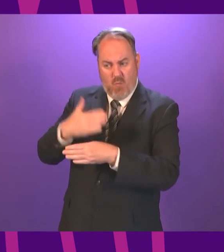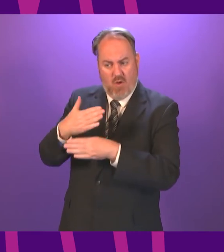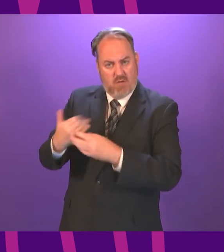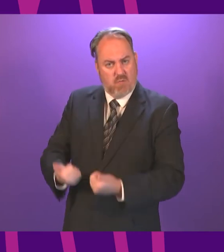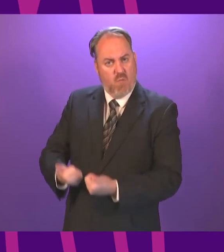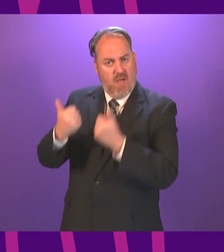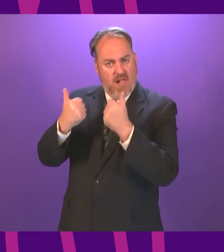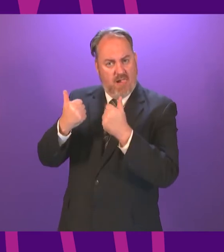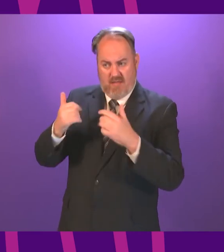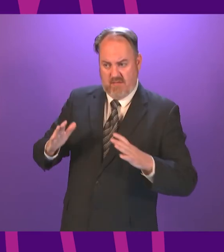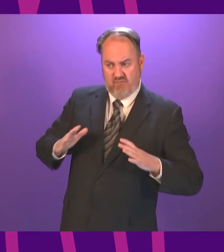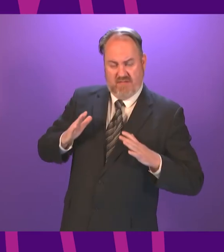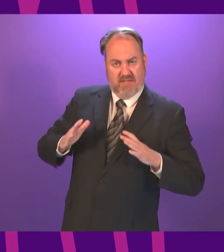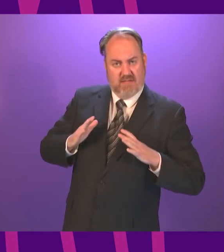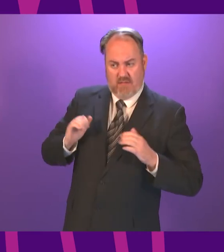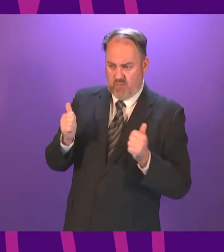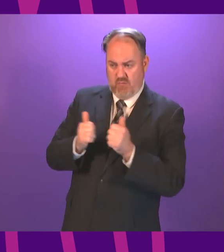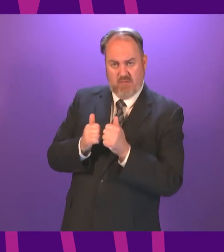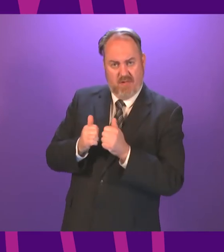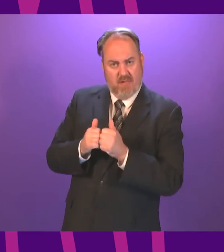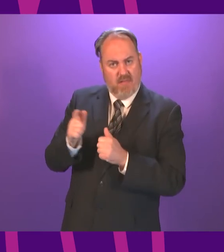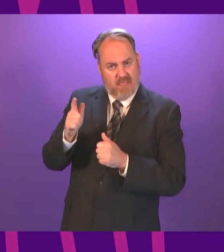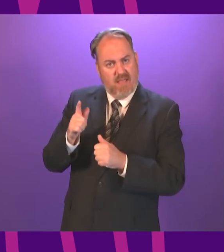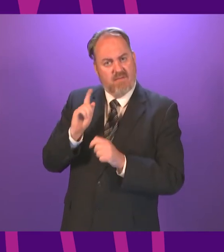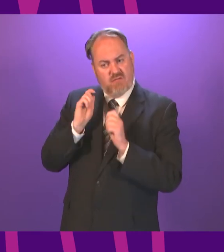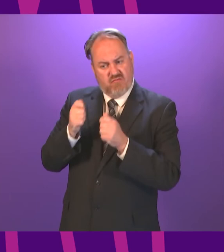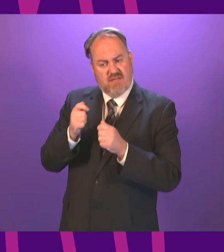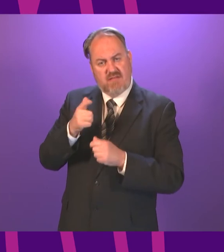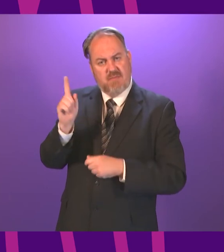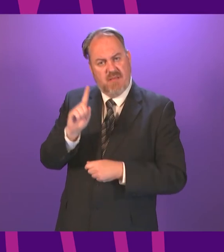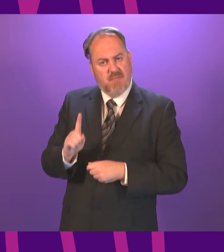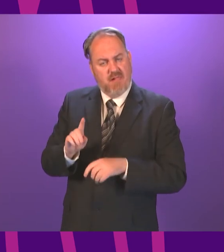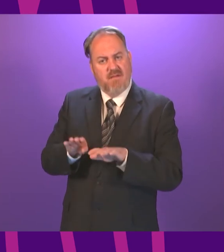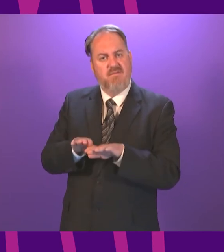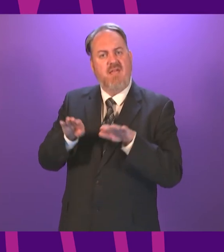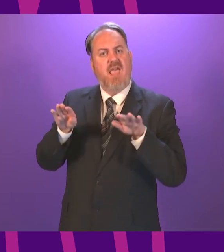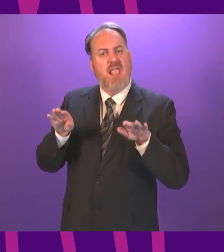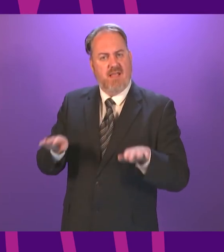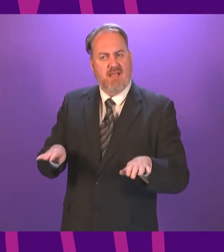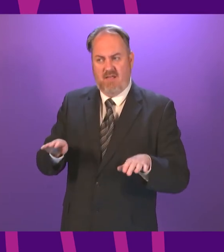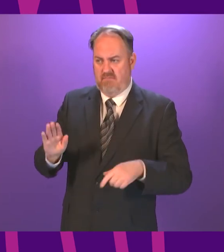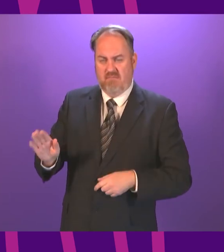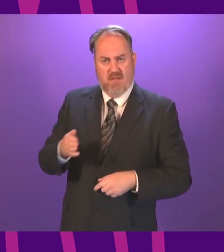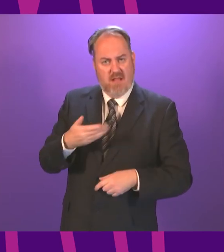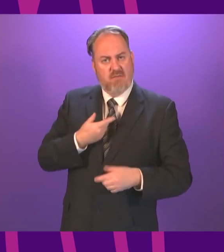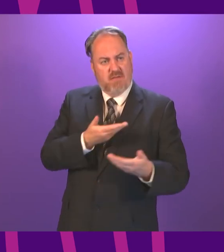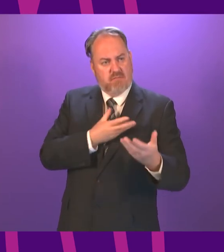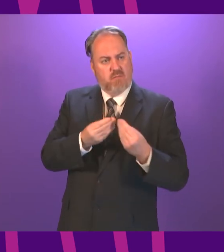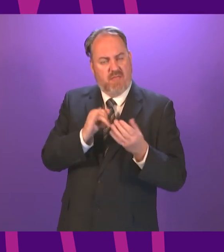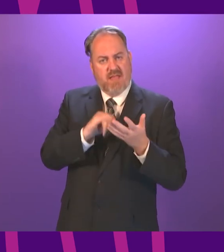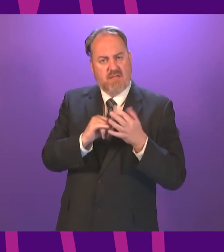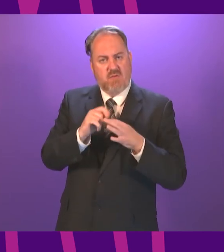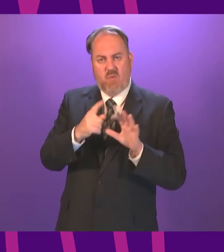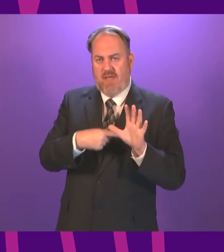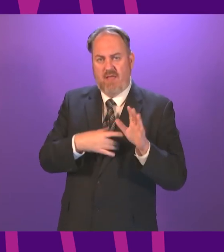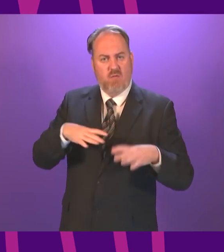and to ensure that they have done that as a say in a fair and equitable way. And those are the principles that I have certainly been speaking to the SQA about. And that is something